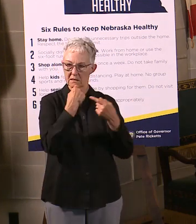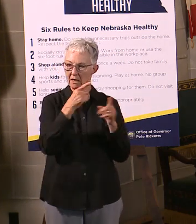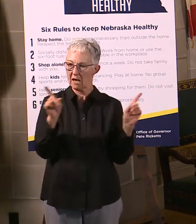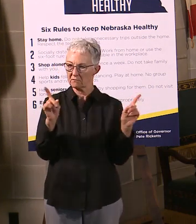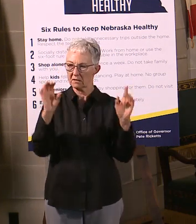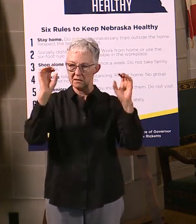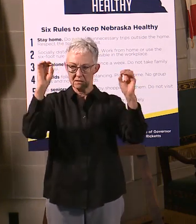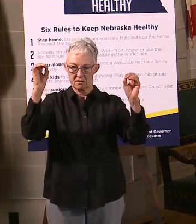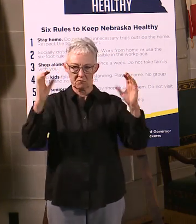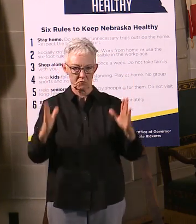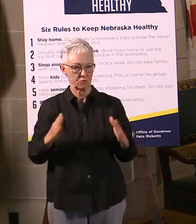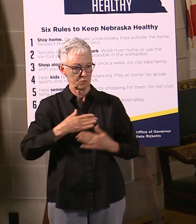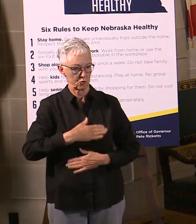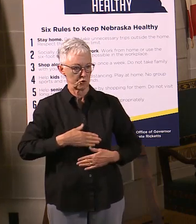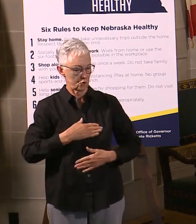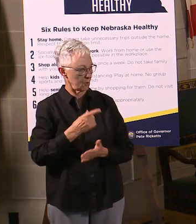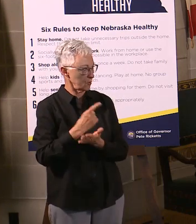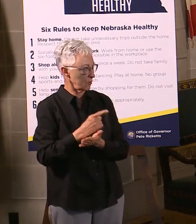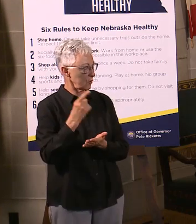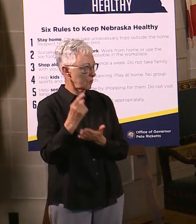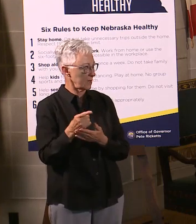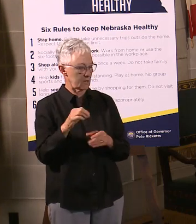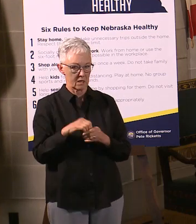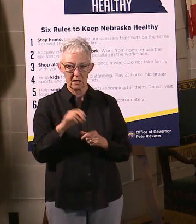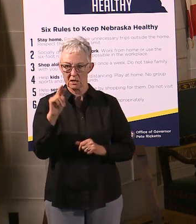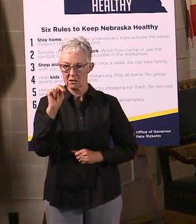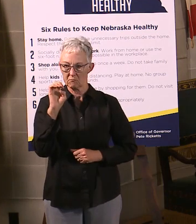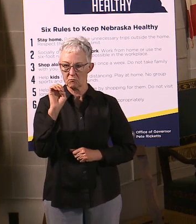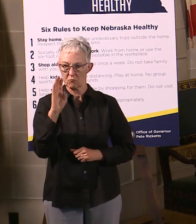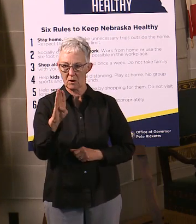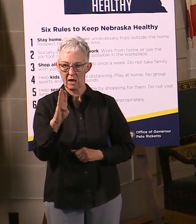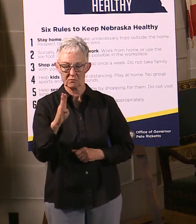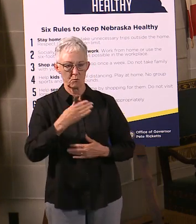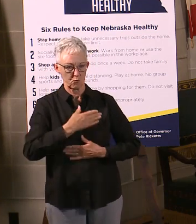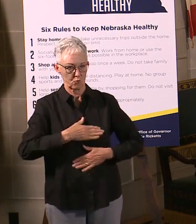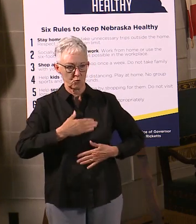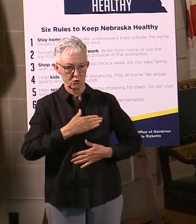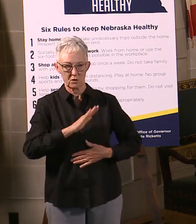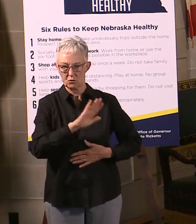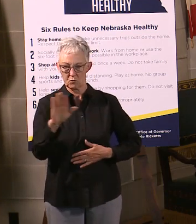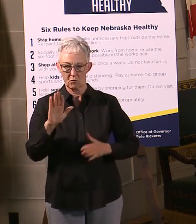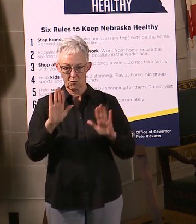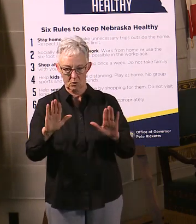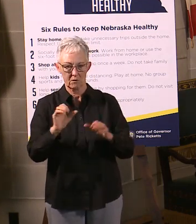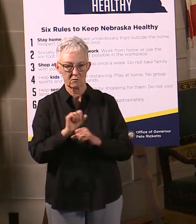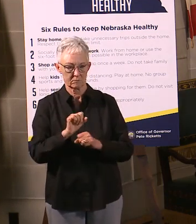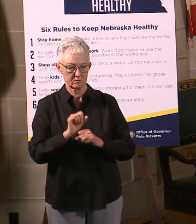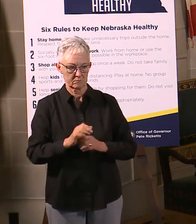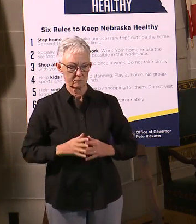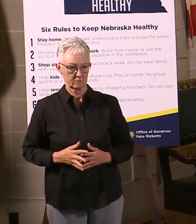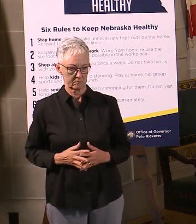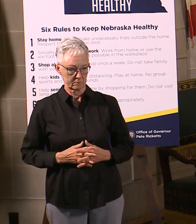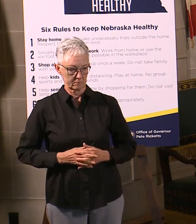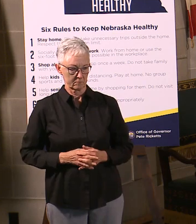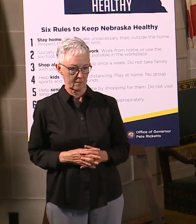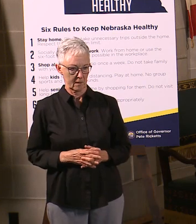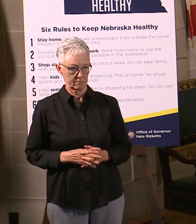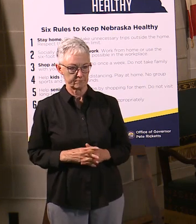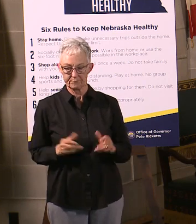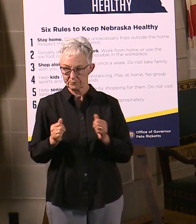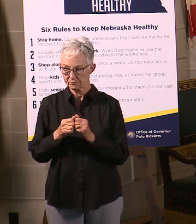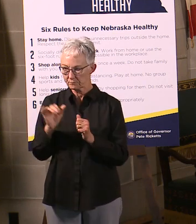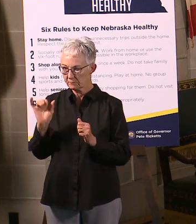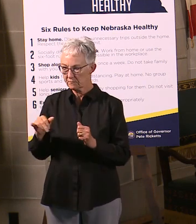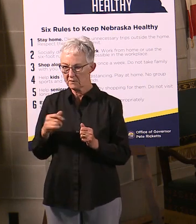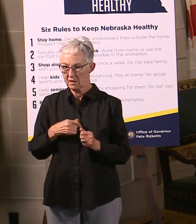week in Nebraska. So here's to all those teachers. Thank you very much. Appreciate all your great work. And along that line, I'm